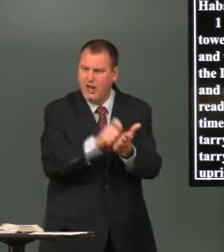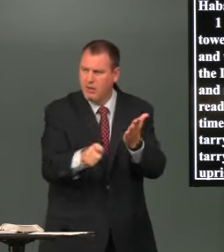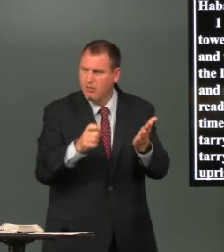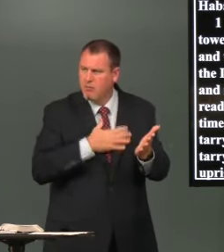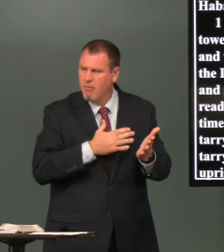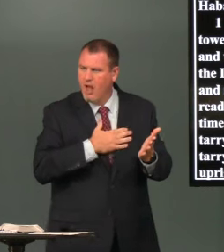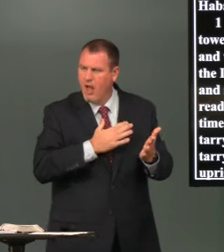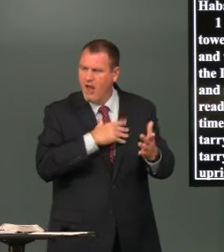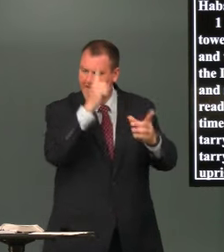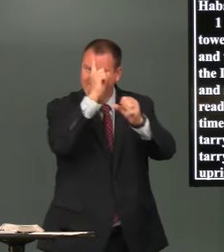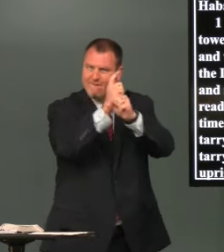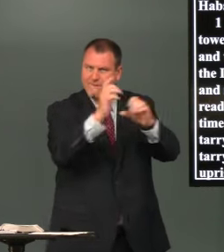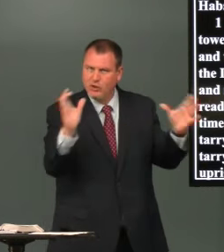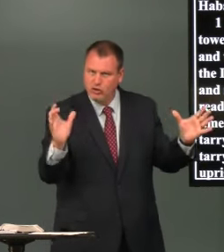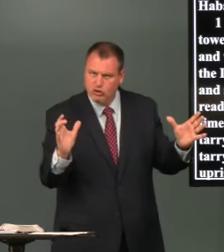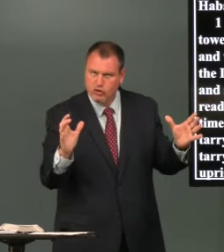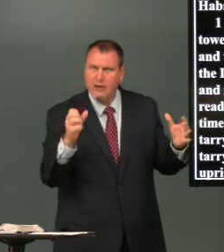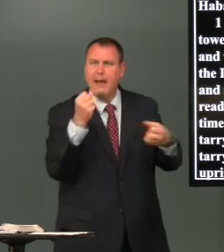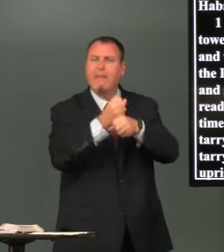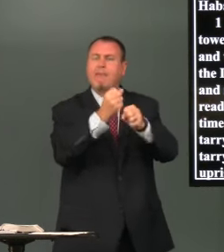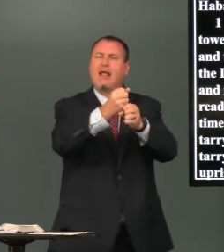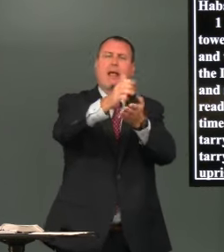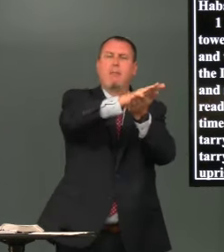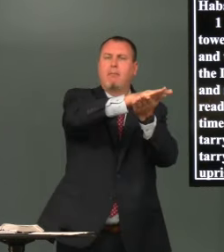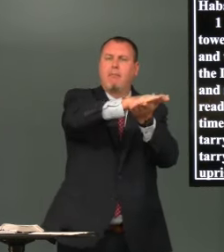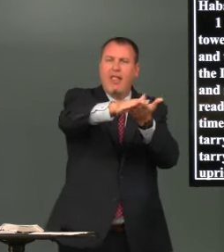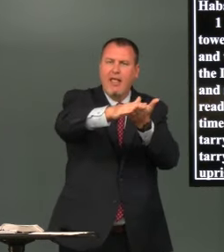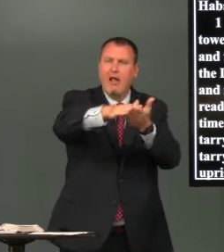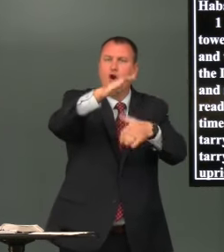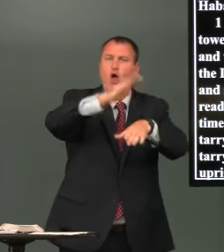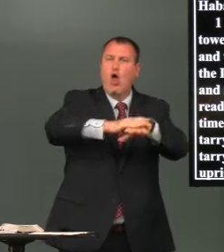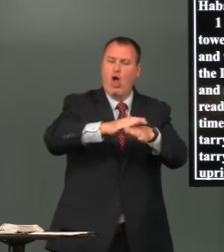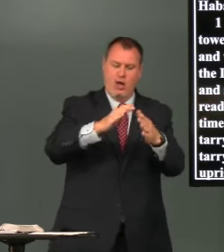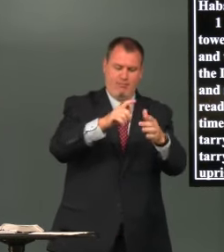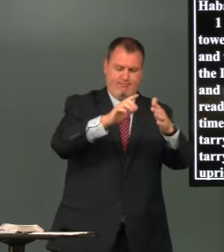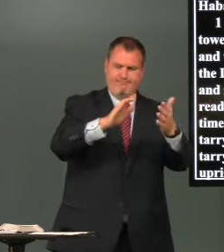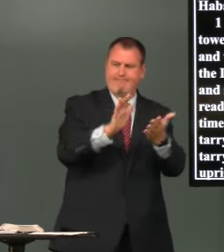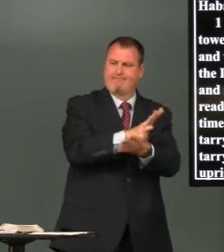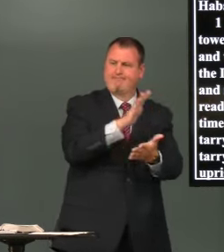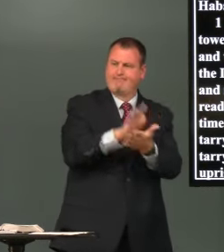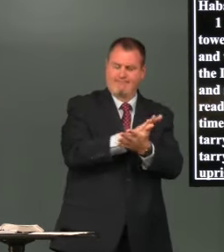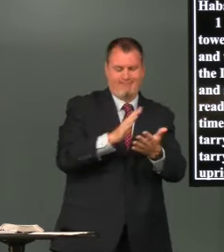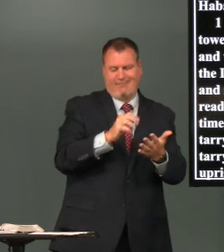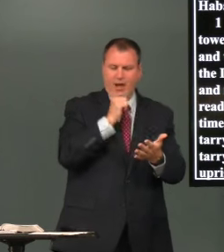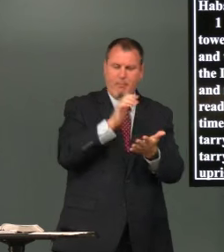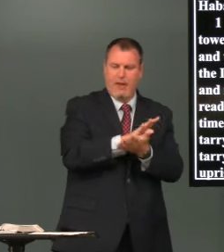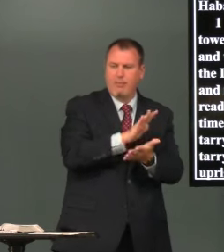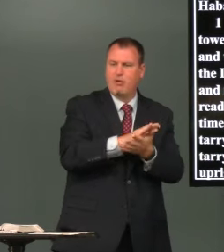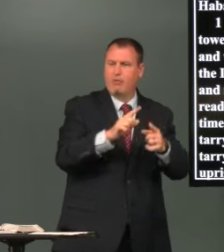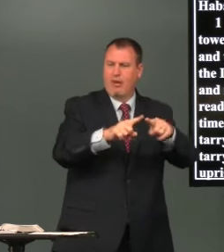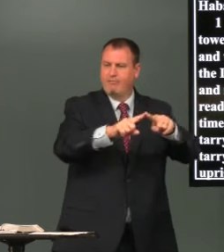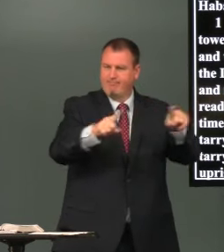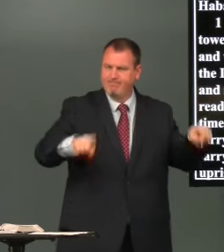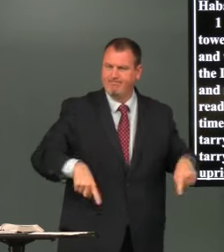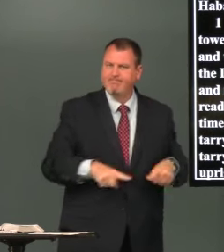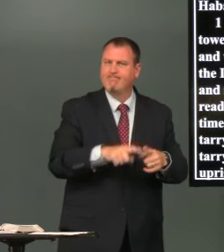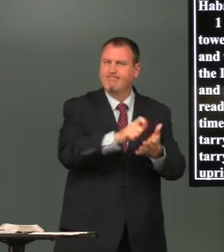write down the vision and make it plain upon you know not